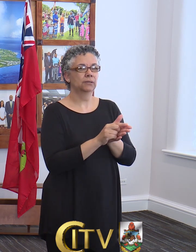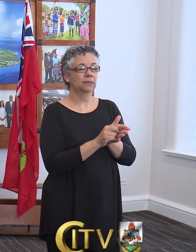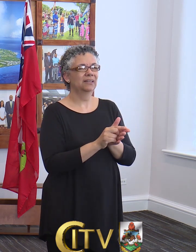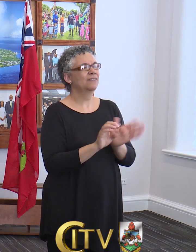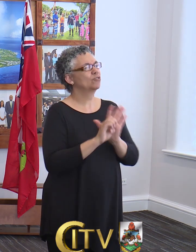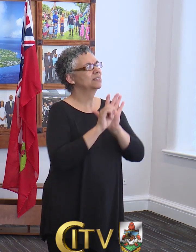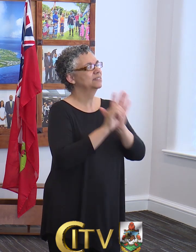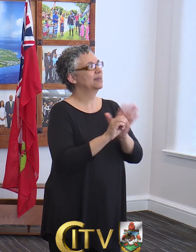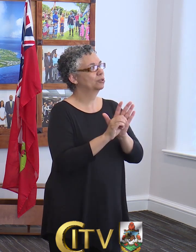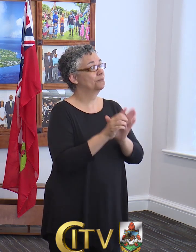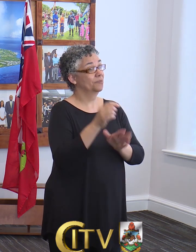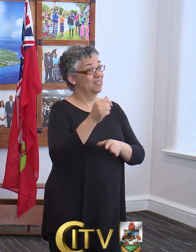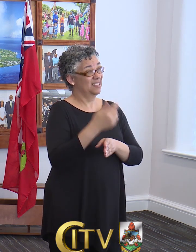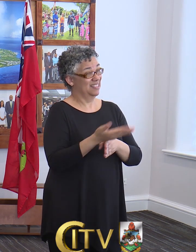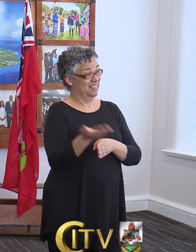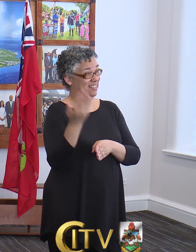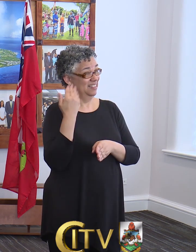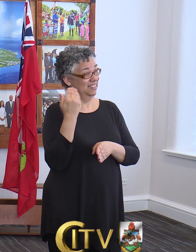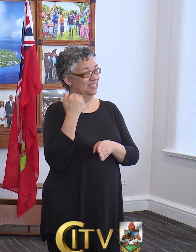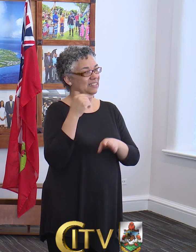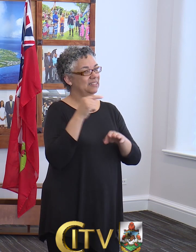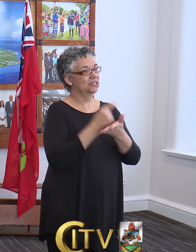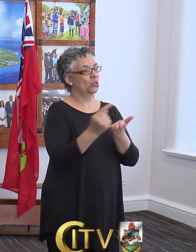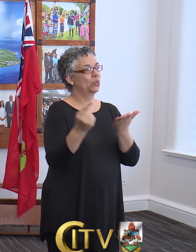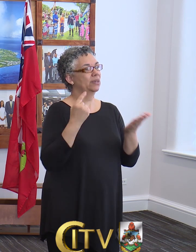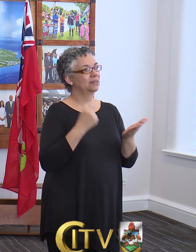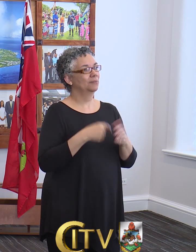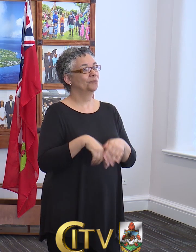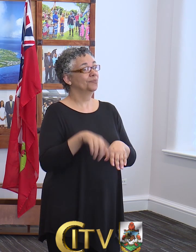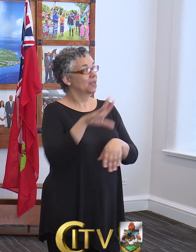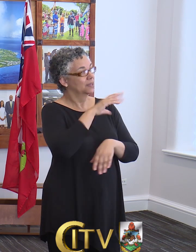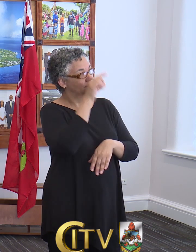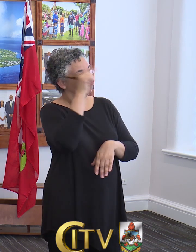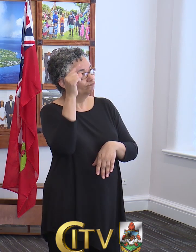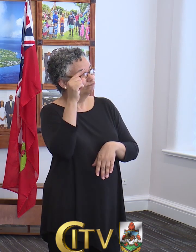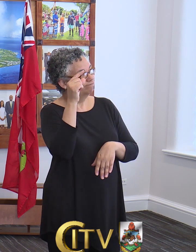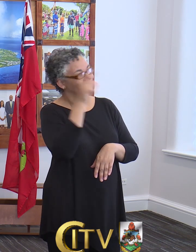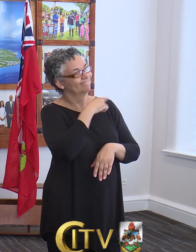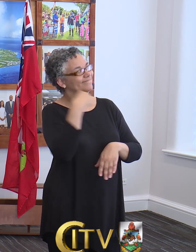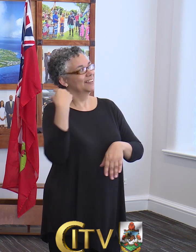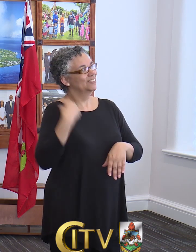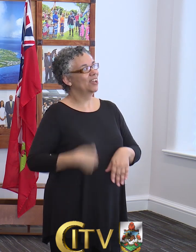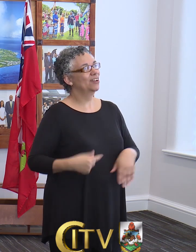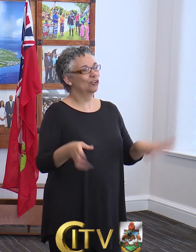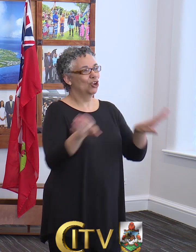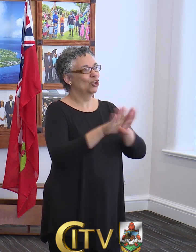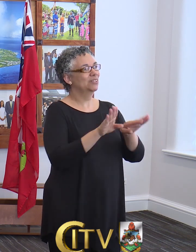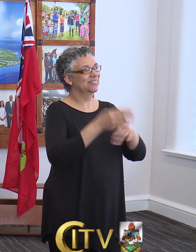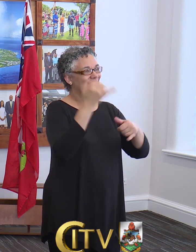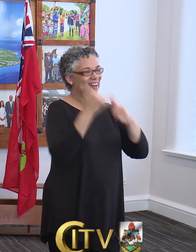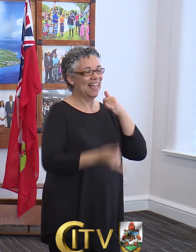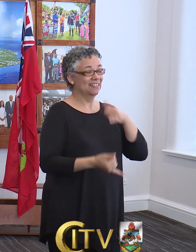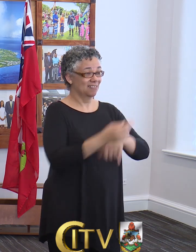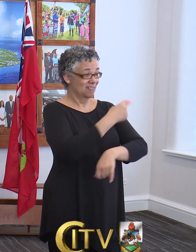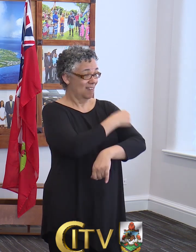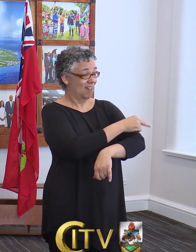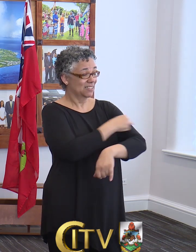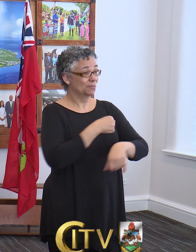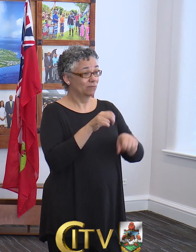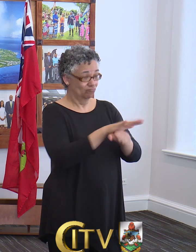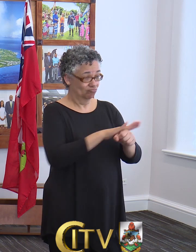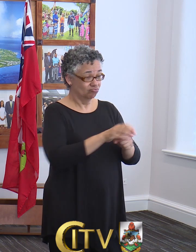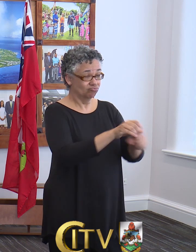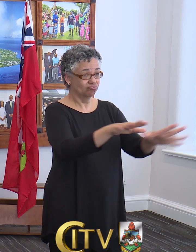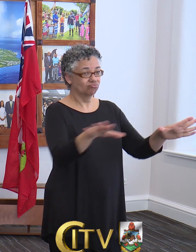this week, we saw that China closed down its last special COVID-19 hospital as there were not enough new cases to support them.